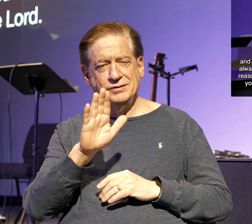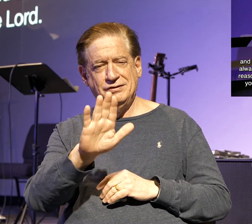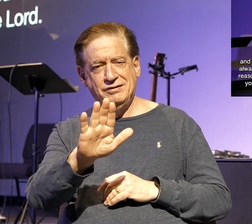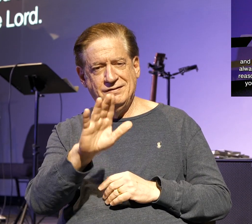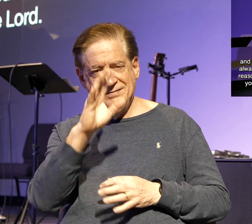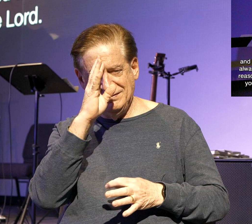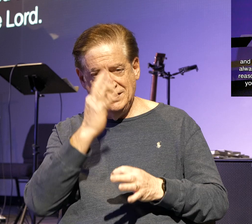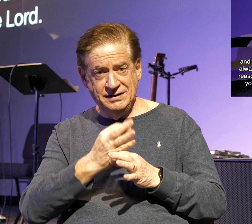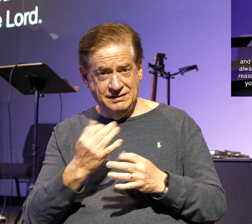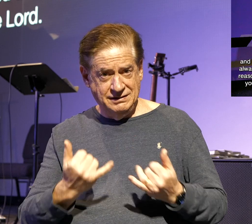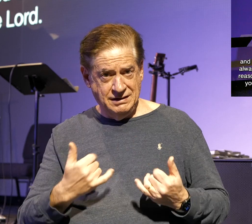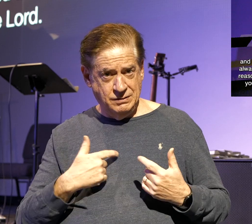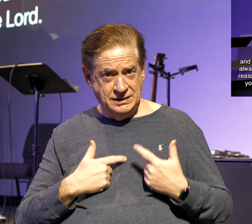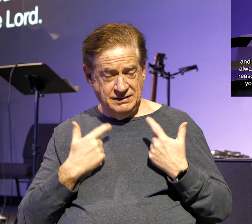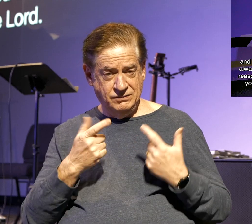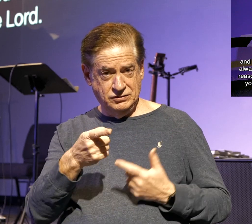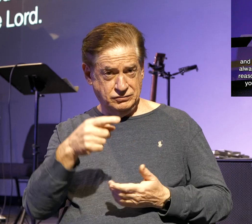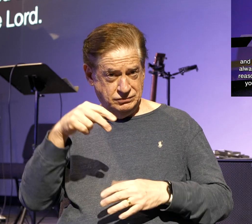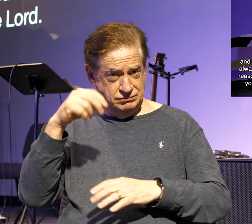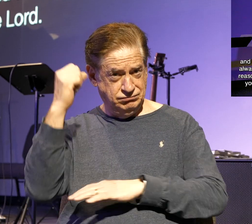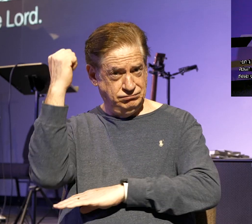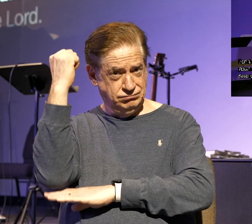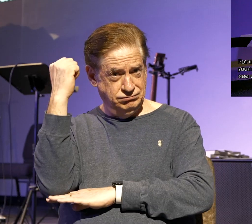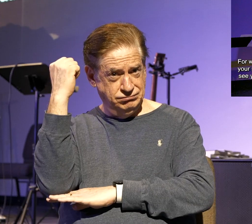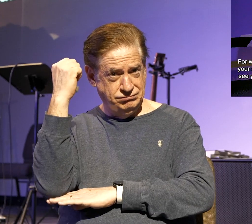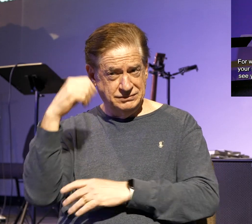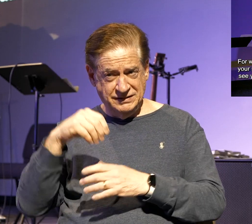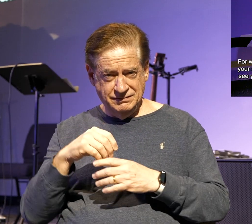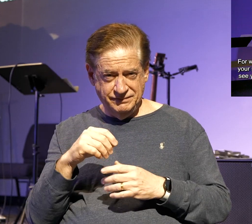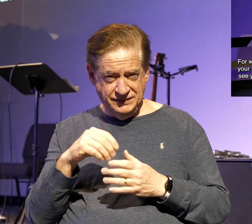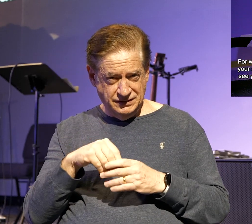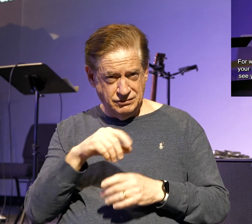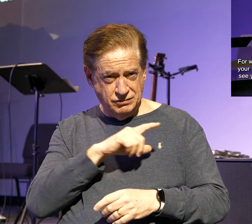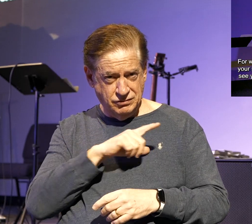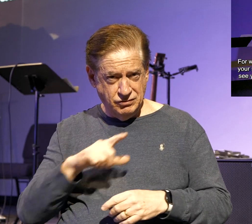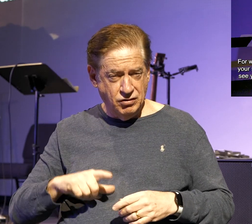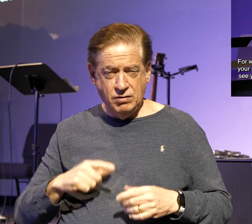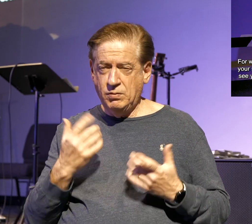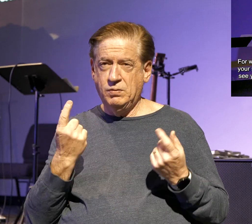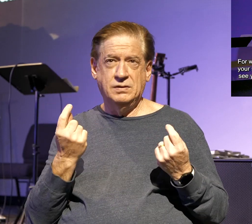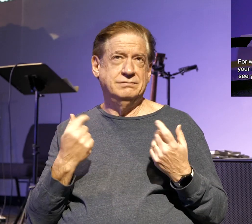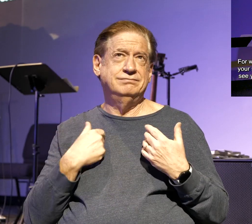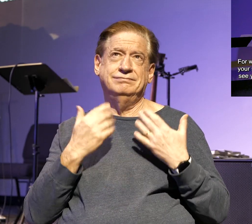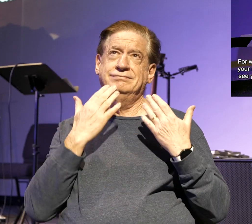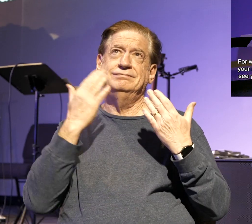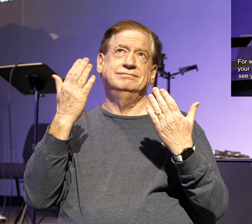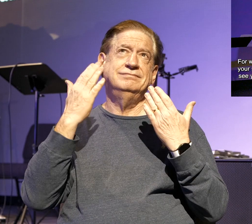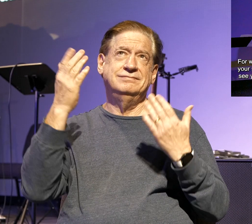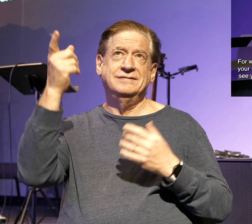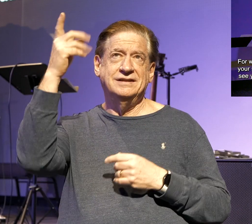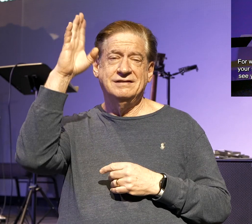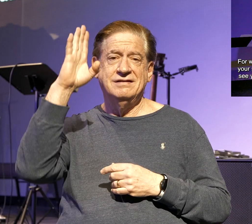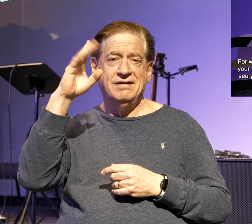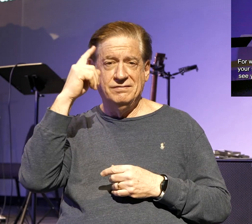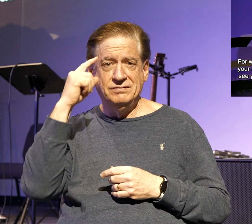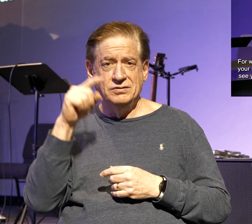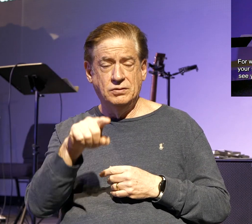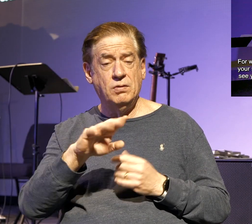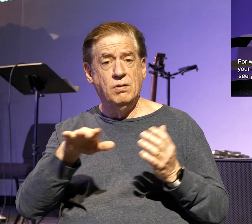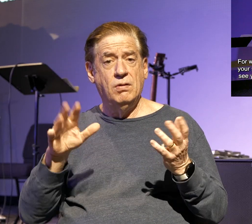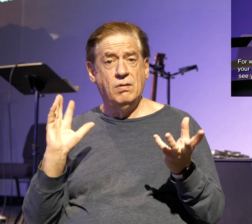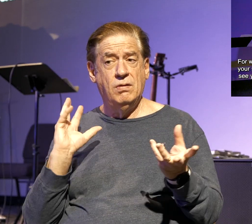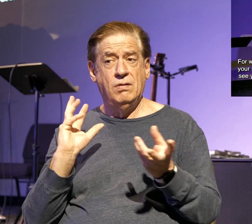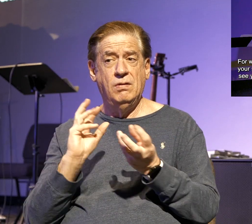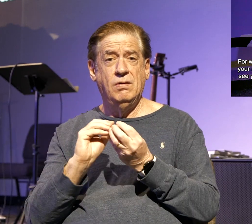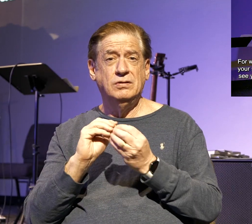we live if you are standing fast in the Lord. For what thanksgiving can we return to God for you? For all the joy